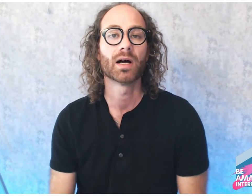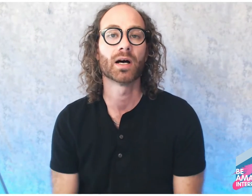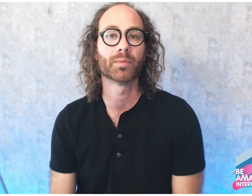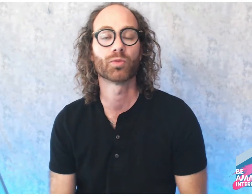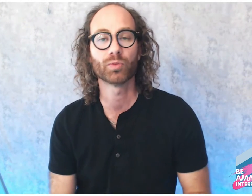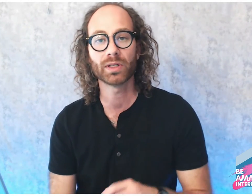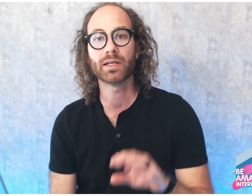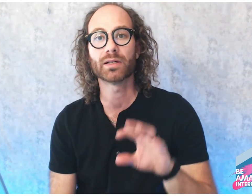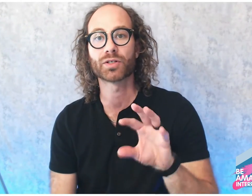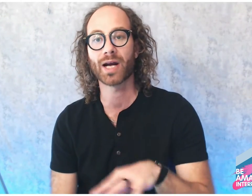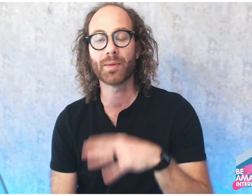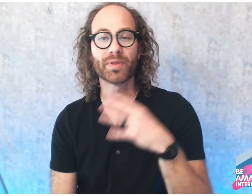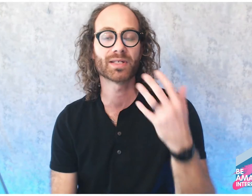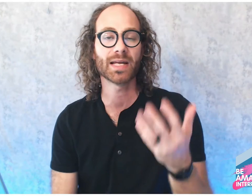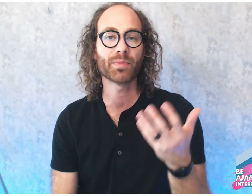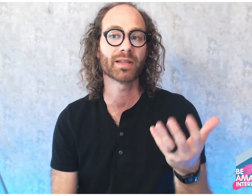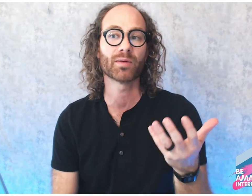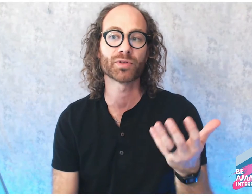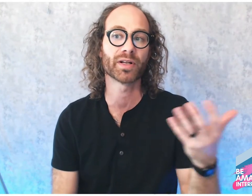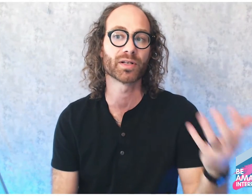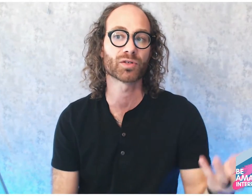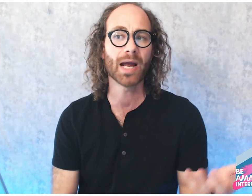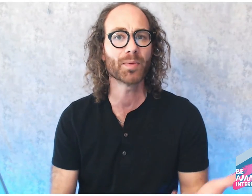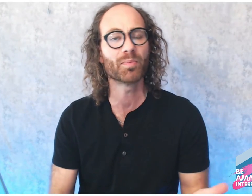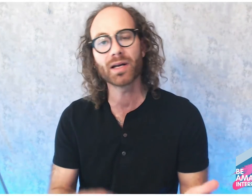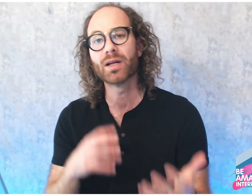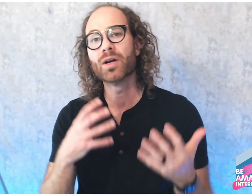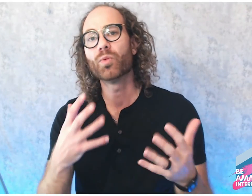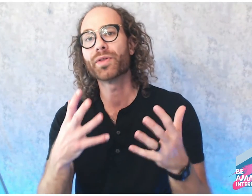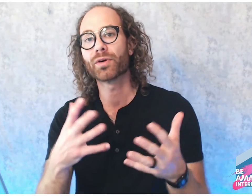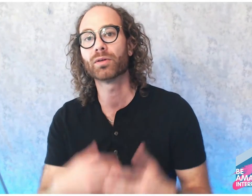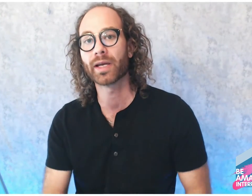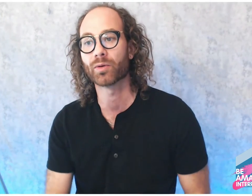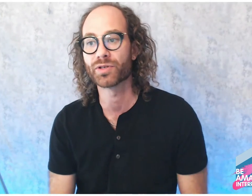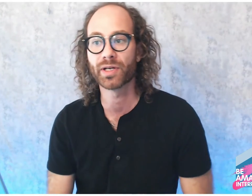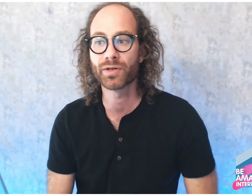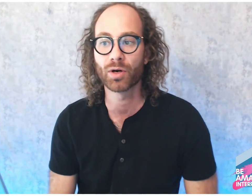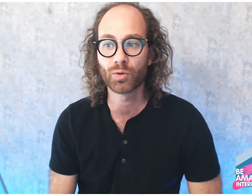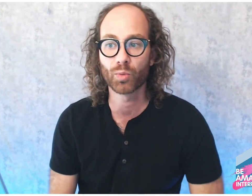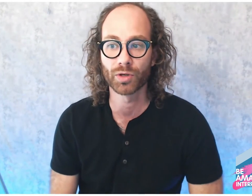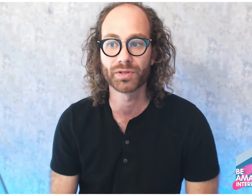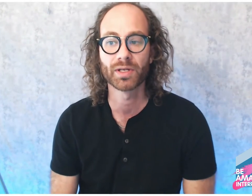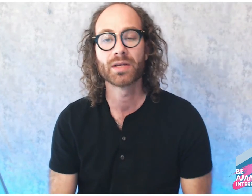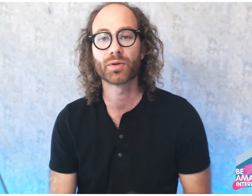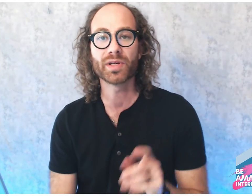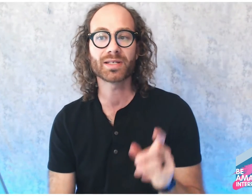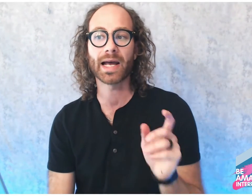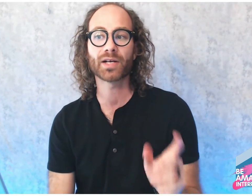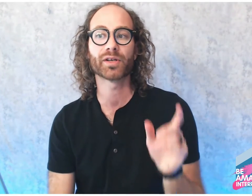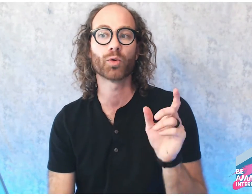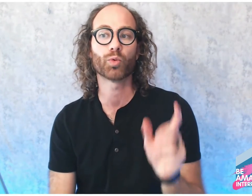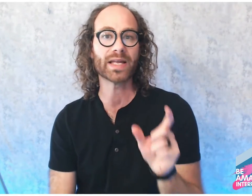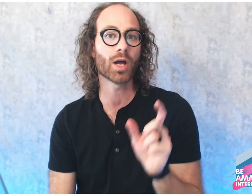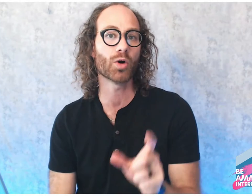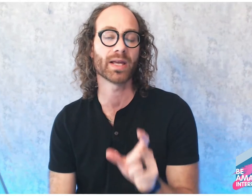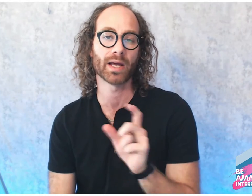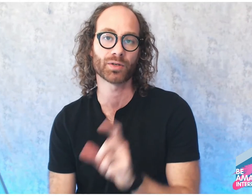to really describe the same thing that was already described, but with your own language, in your own words. So this is actually a recoding exercise.